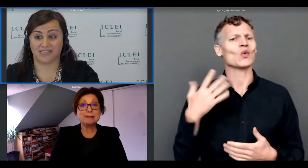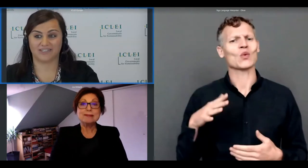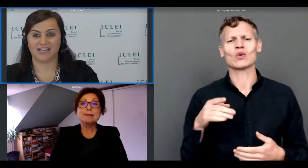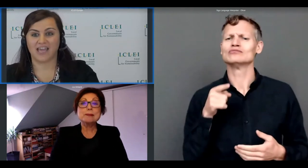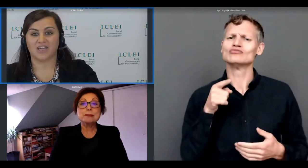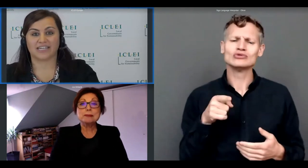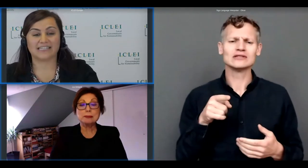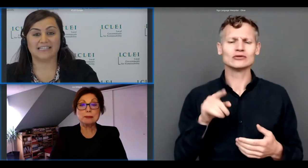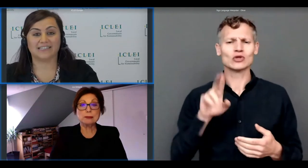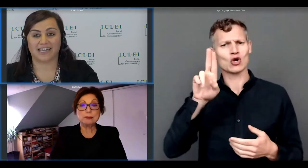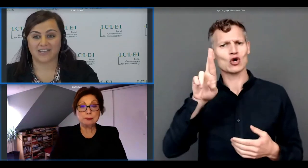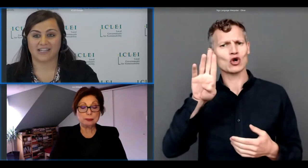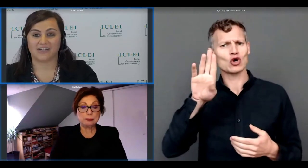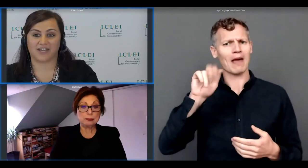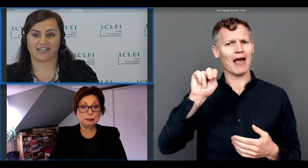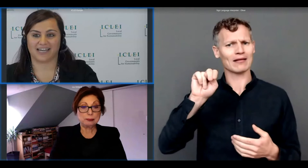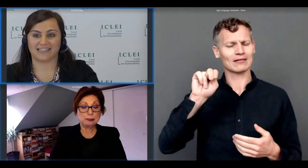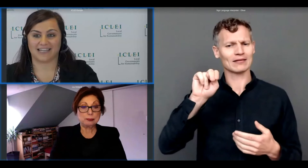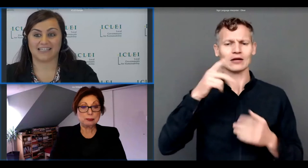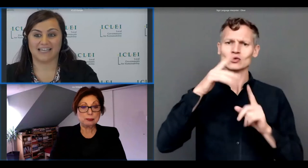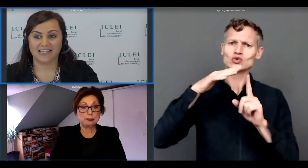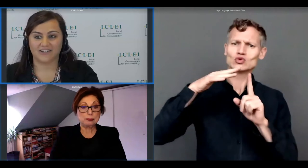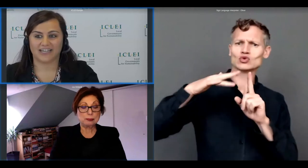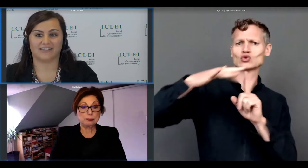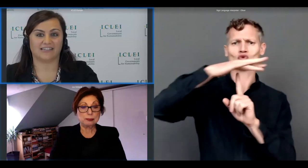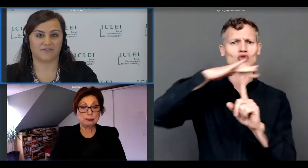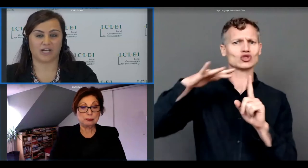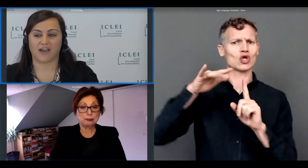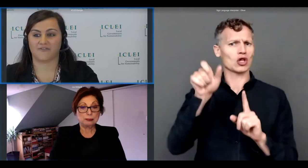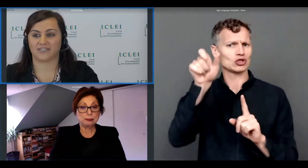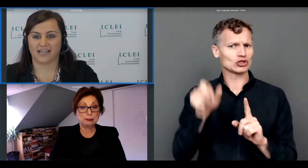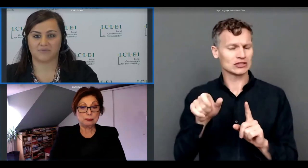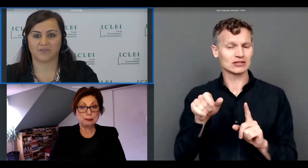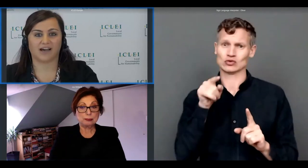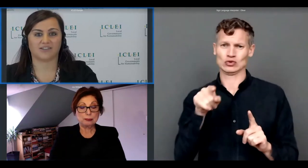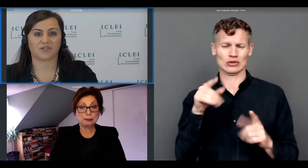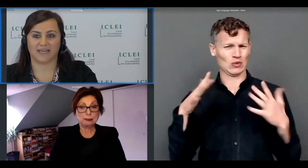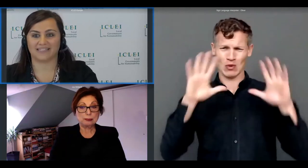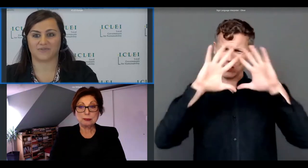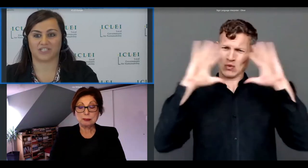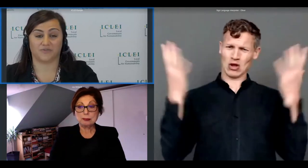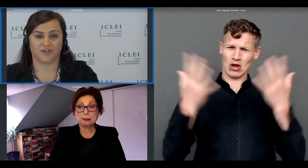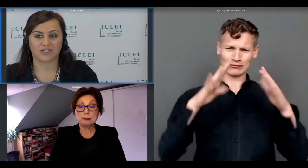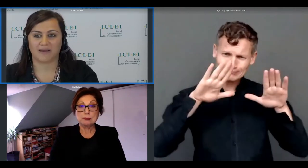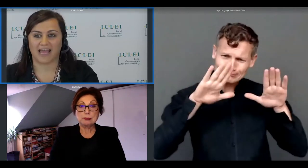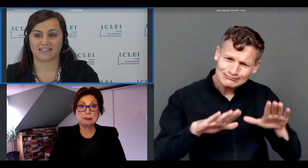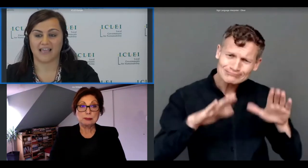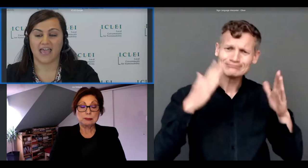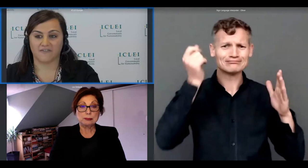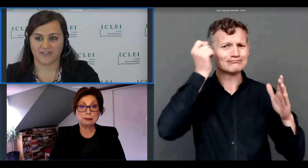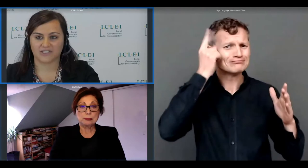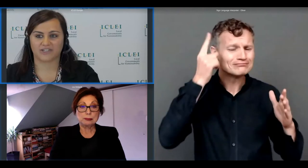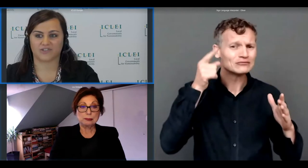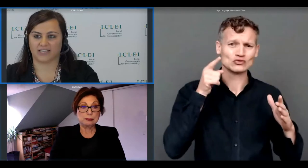formation she is internationally recognized as a leader in the delivery of sustainable culture-based regeneration plans